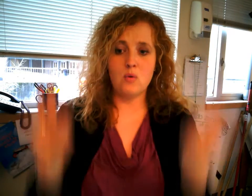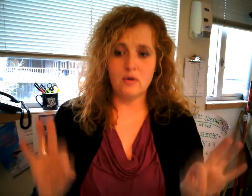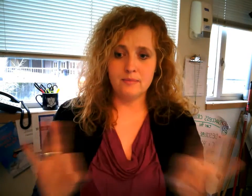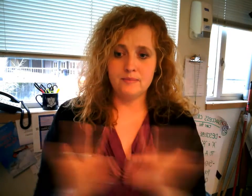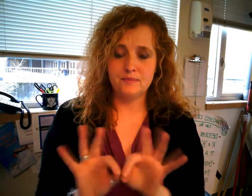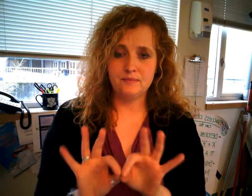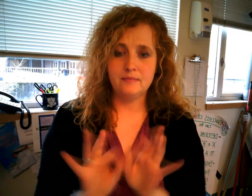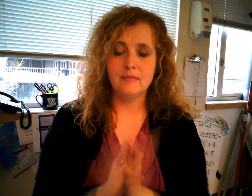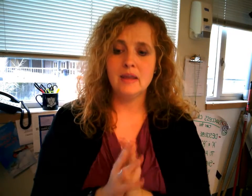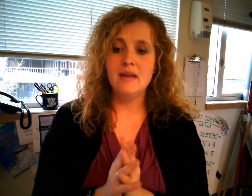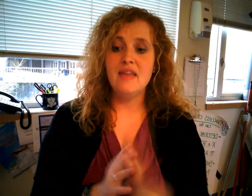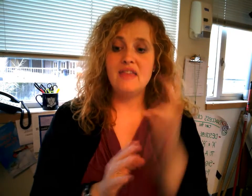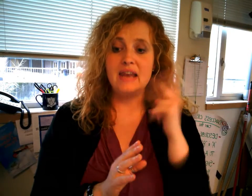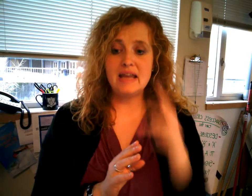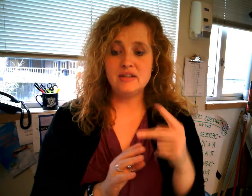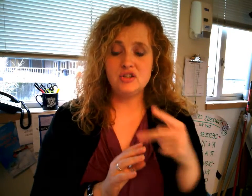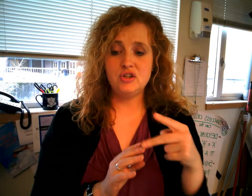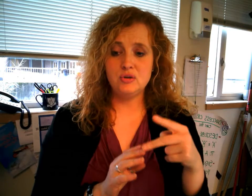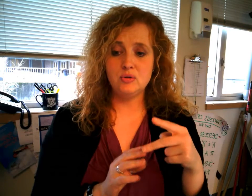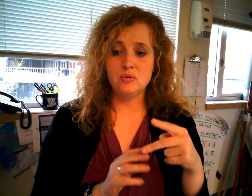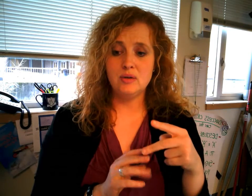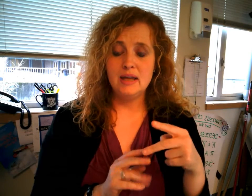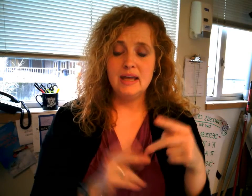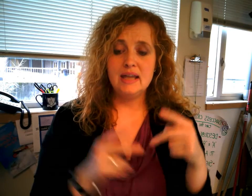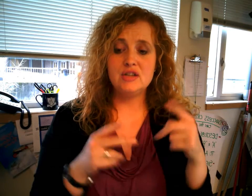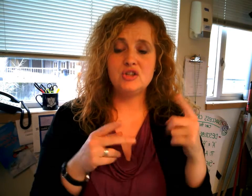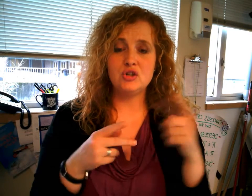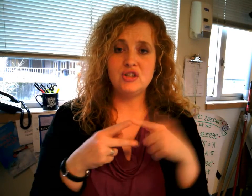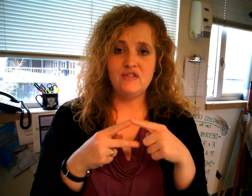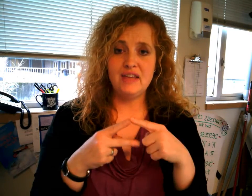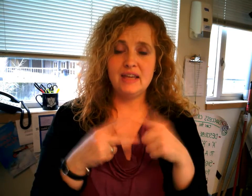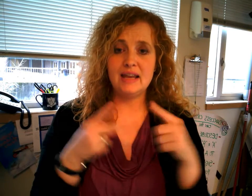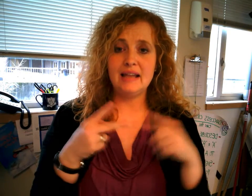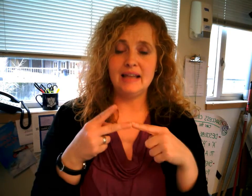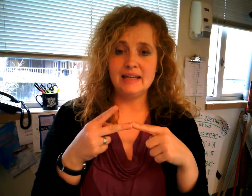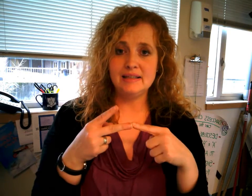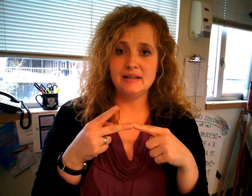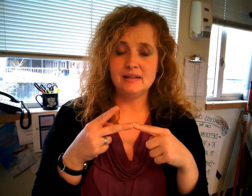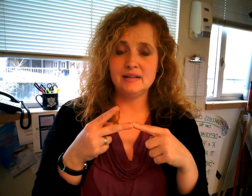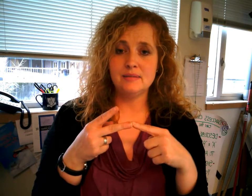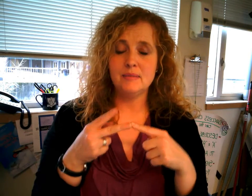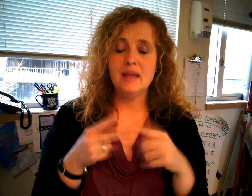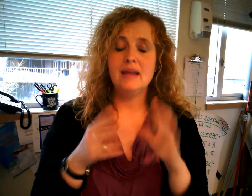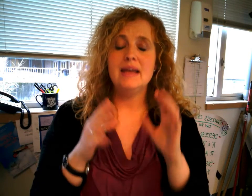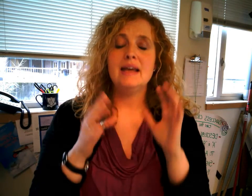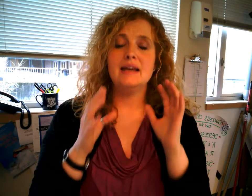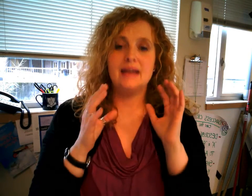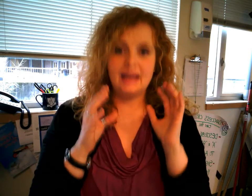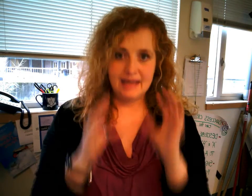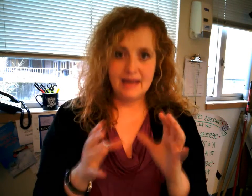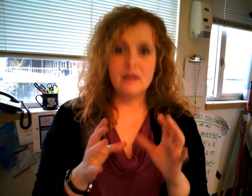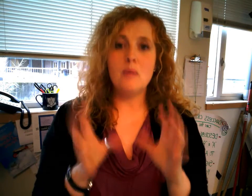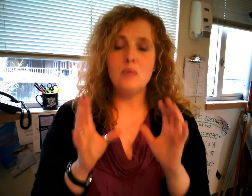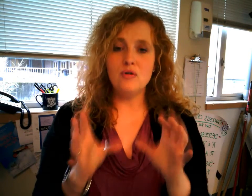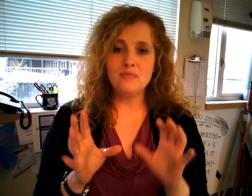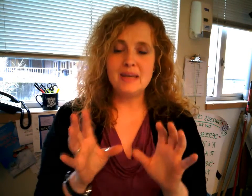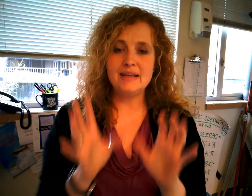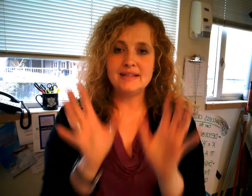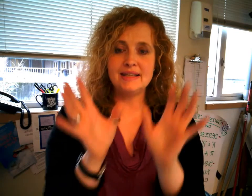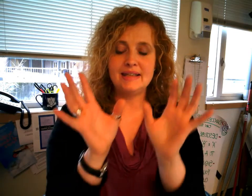the next two is certificate and license again movement is the same